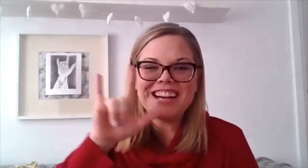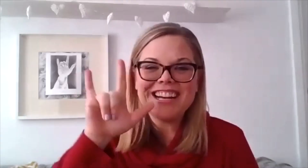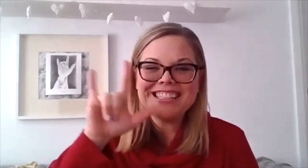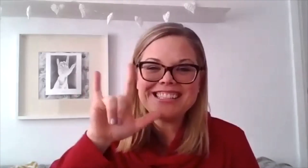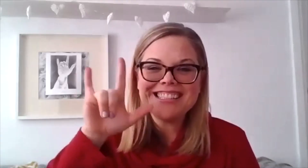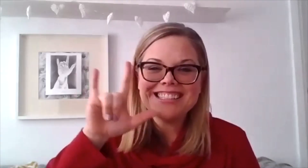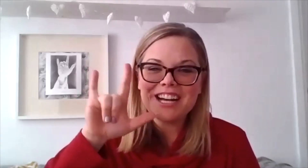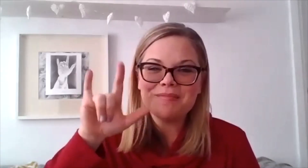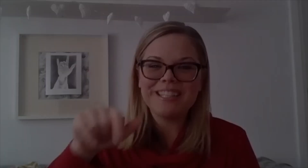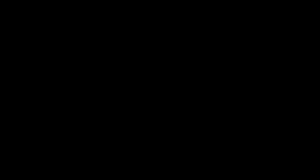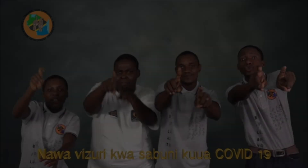guys god bless you